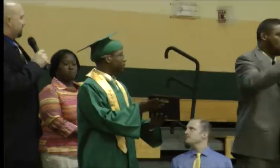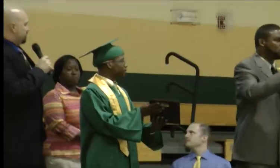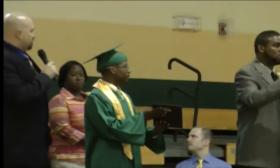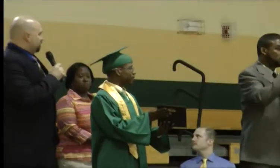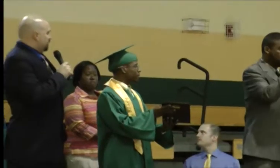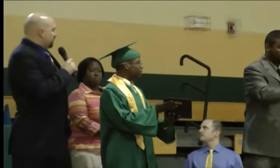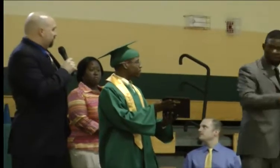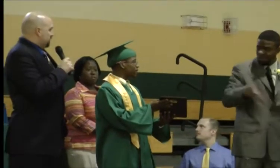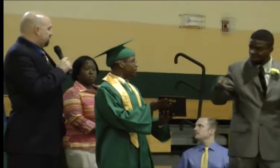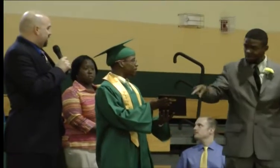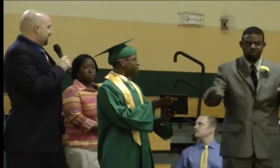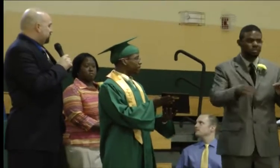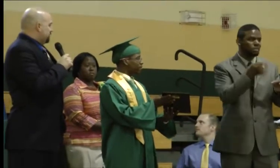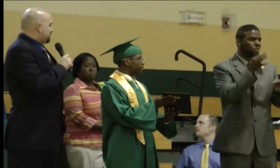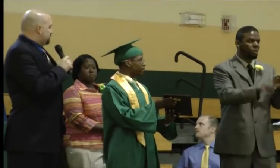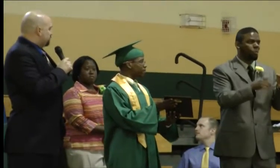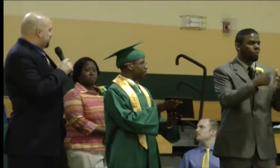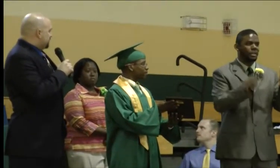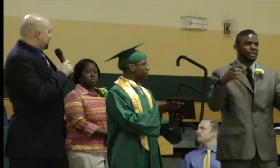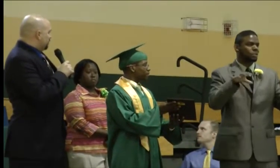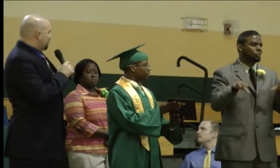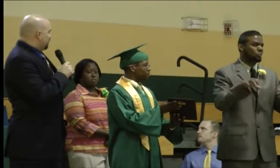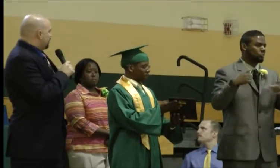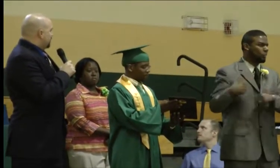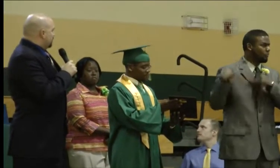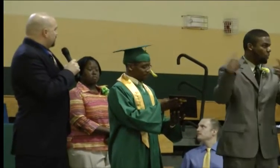And I became hooked. And thank you, mom, for that. I love you.